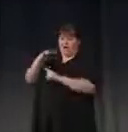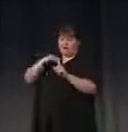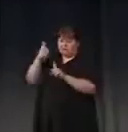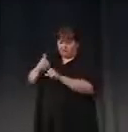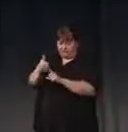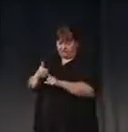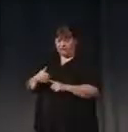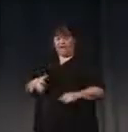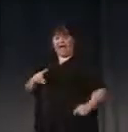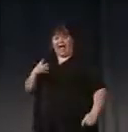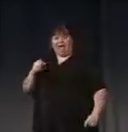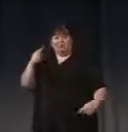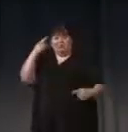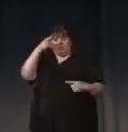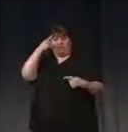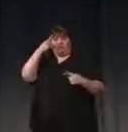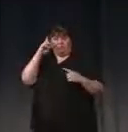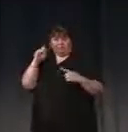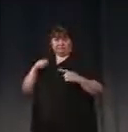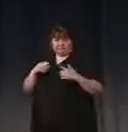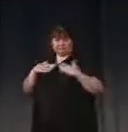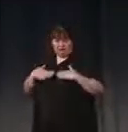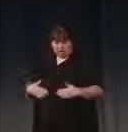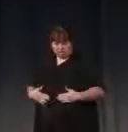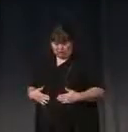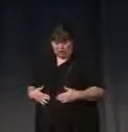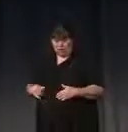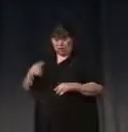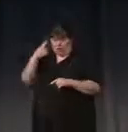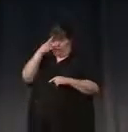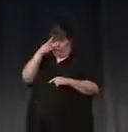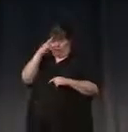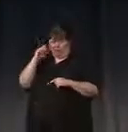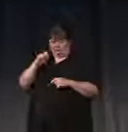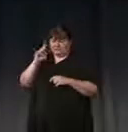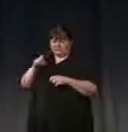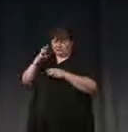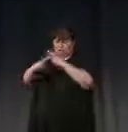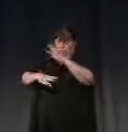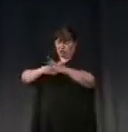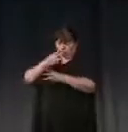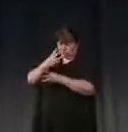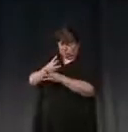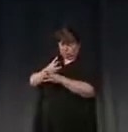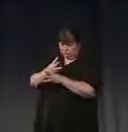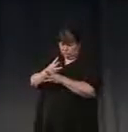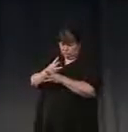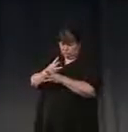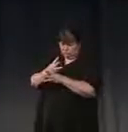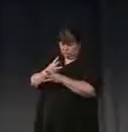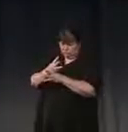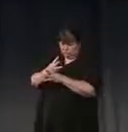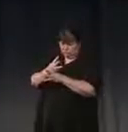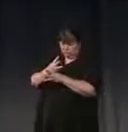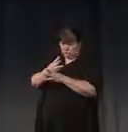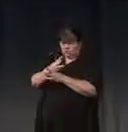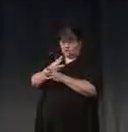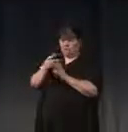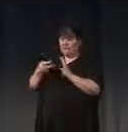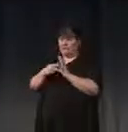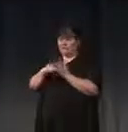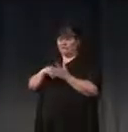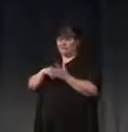And to think you need a body, to think you need a world, this, of course, evokes